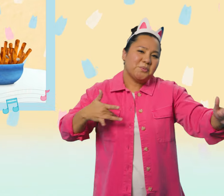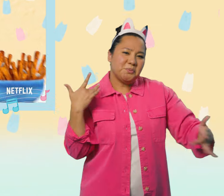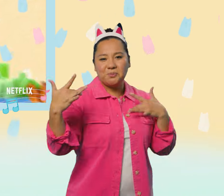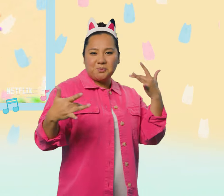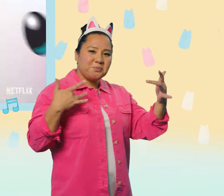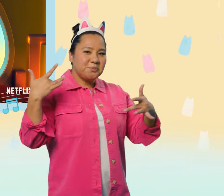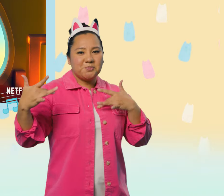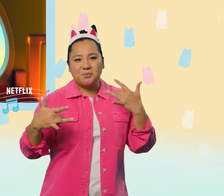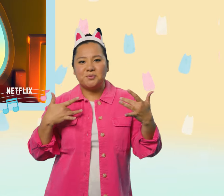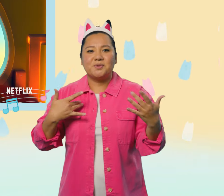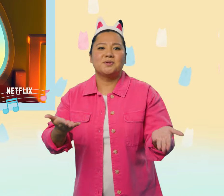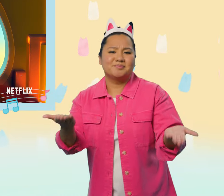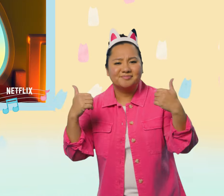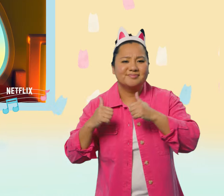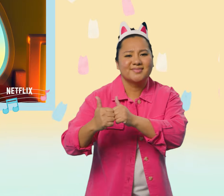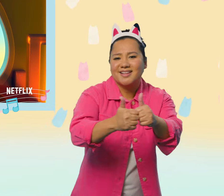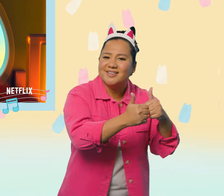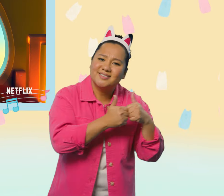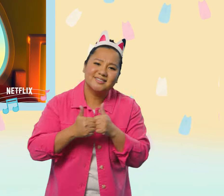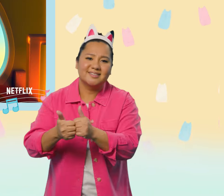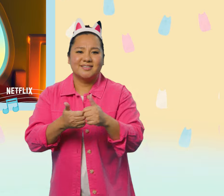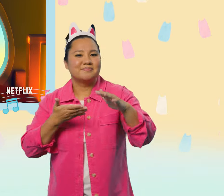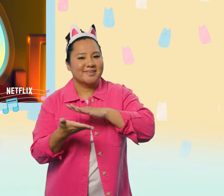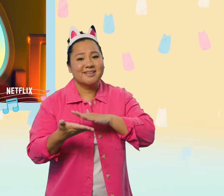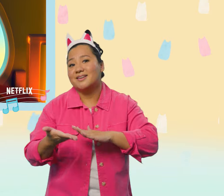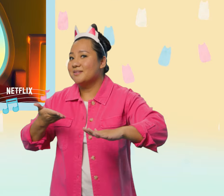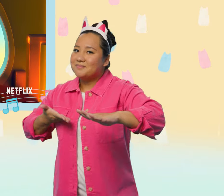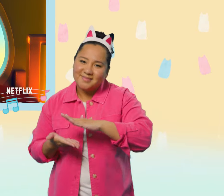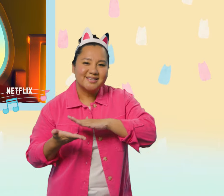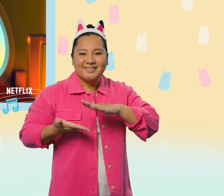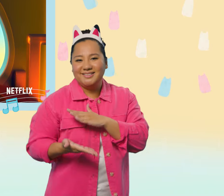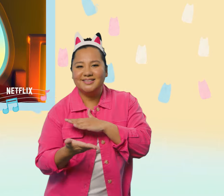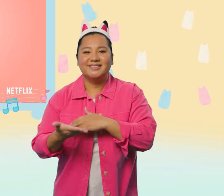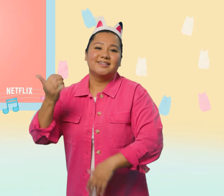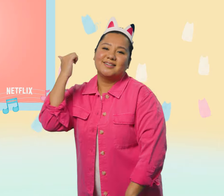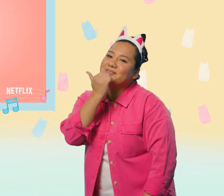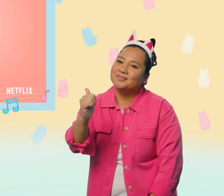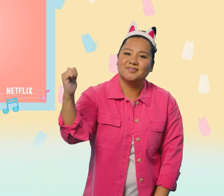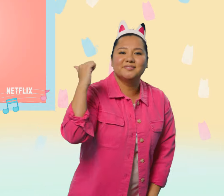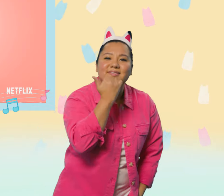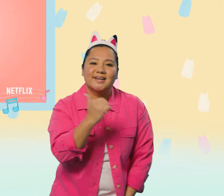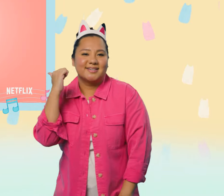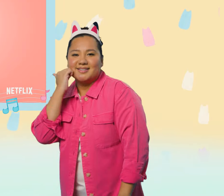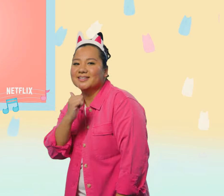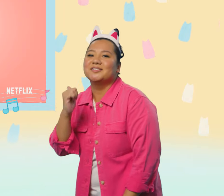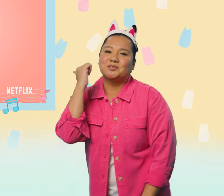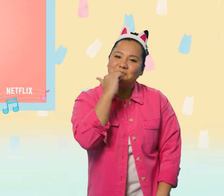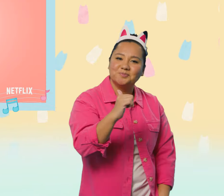like... Woo! Let's get together and let's get baking! Bacon! Every day is a